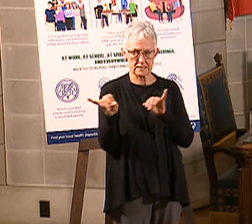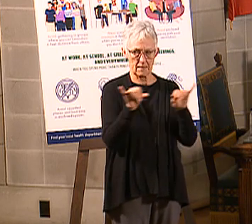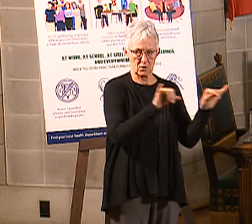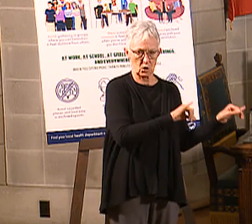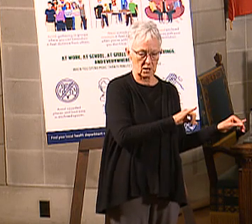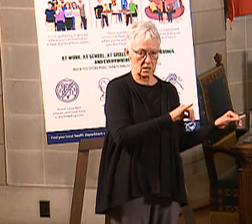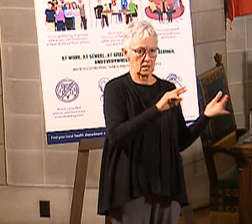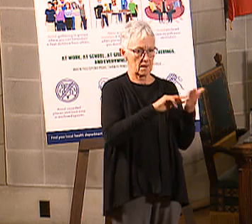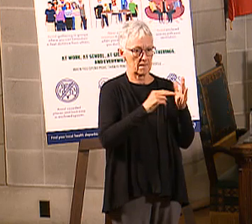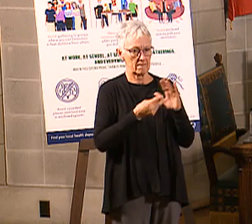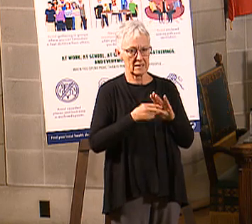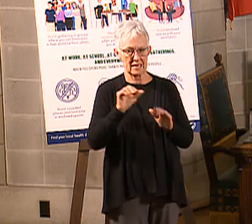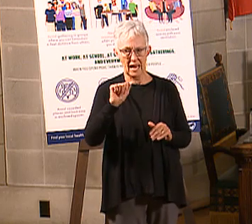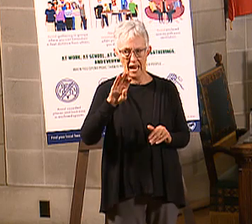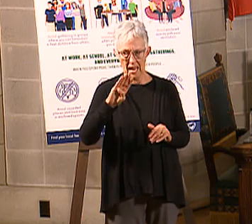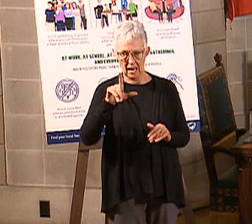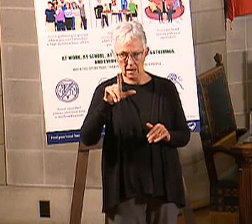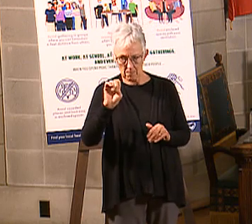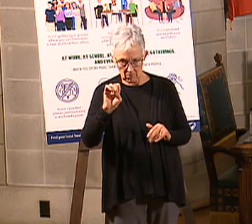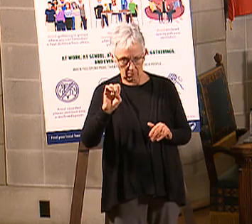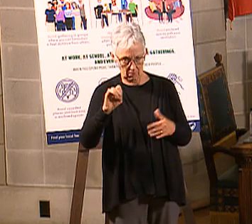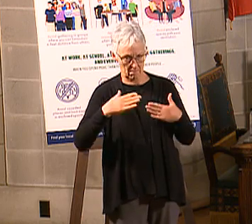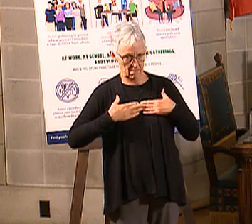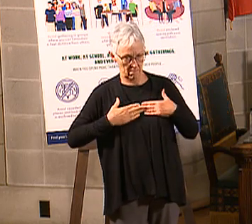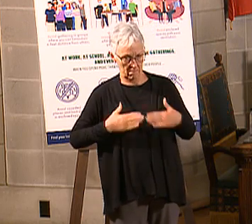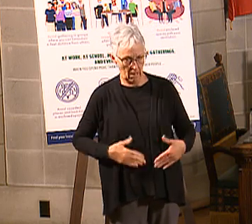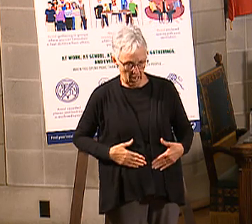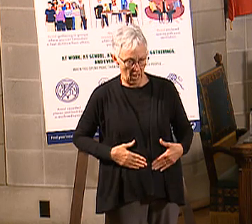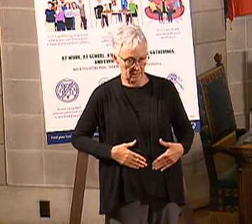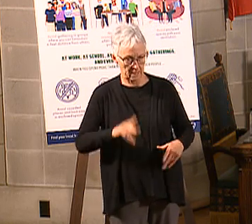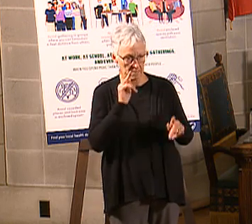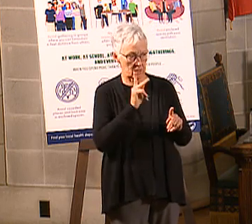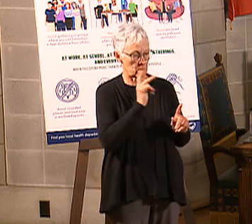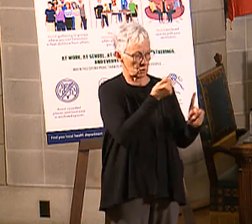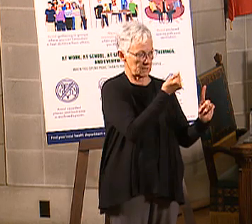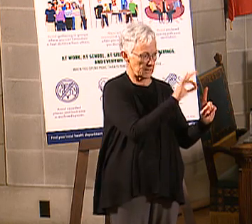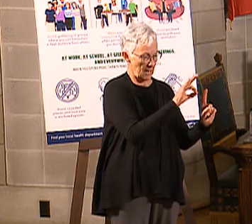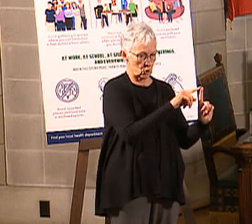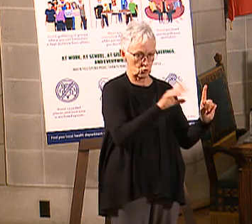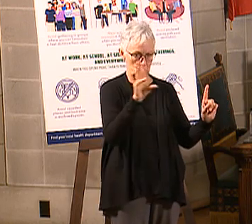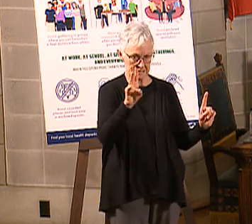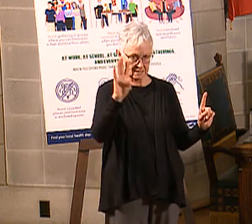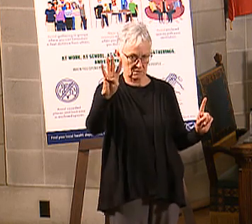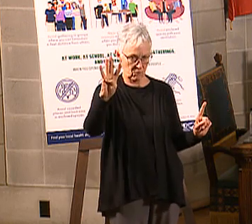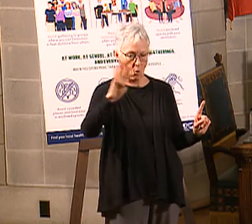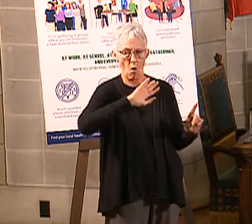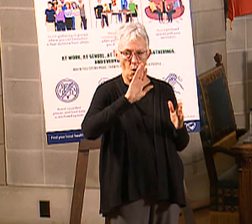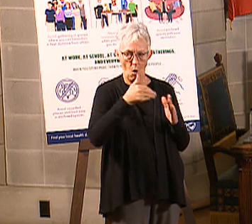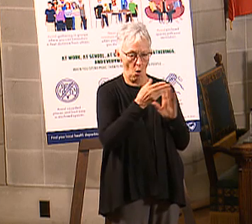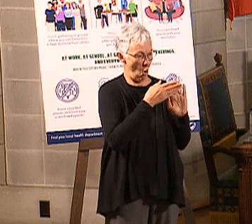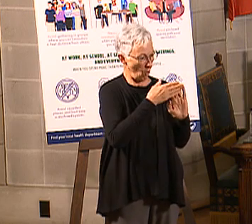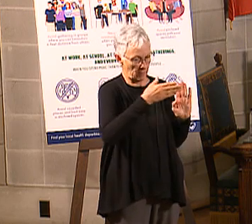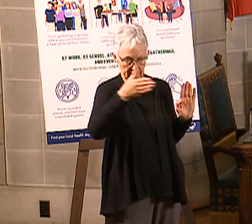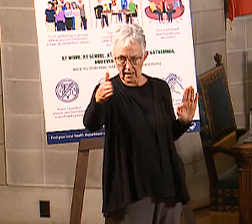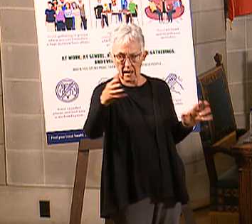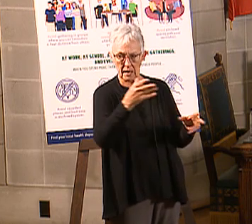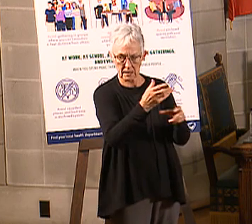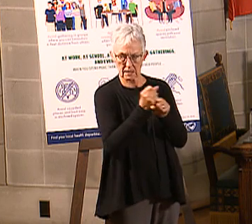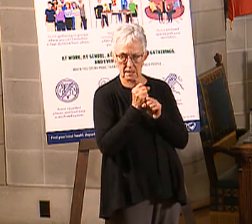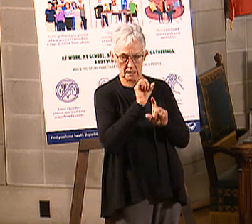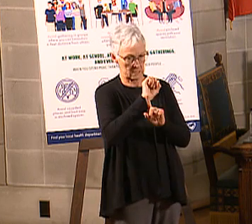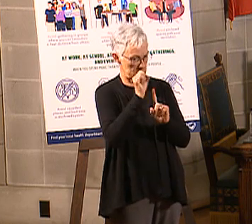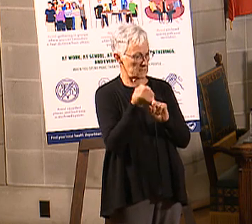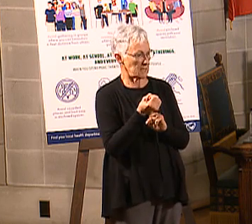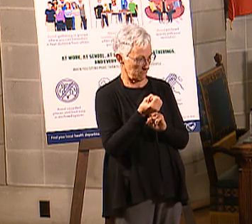talking about able-bodied adults, 19 to 64 years old. All of them are treated similarly. They're all similarly situated.